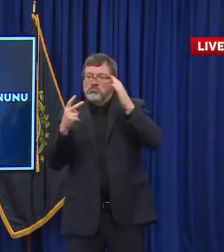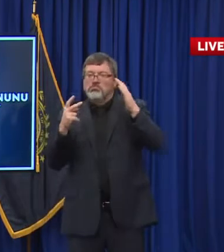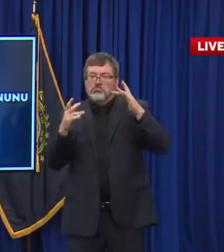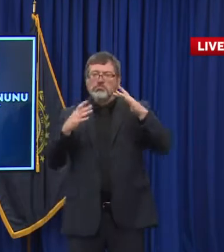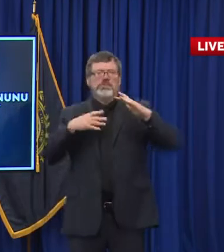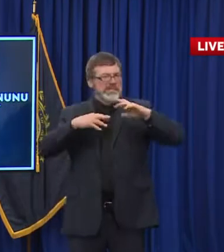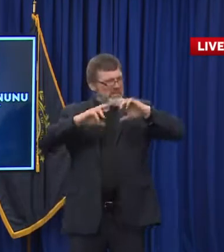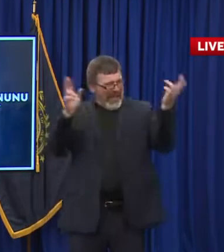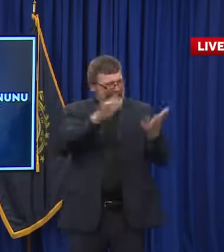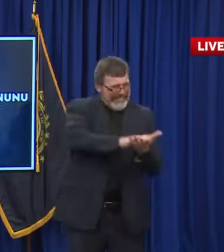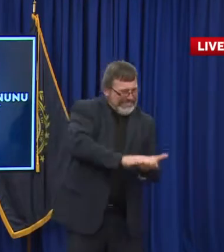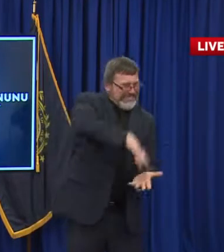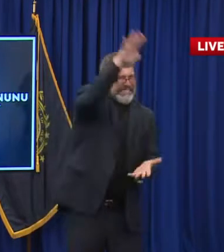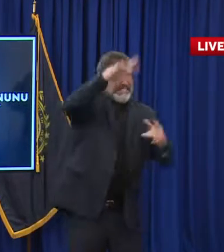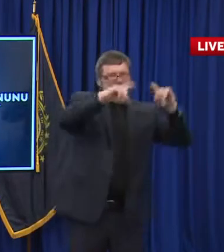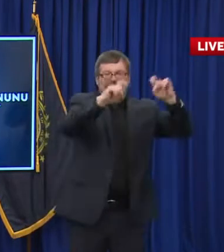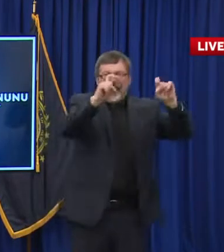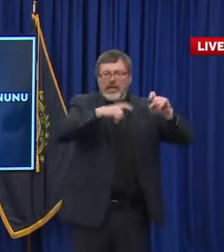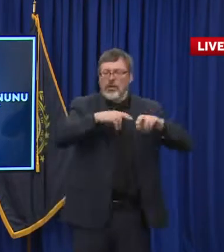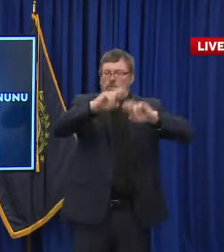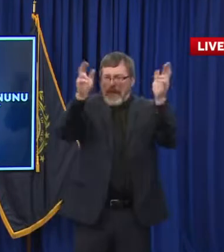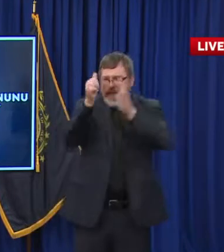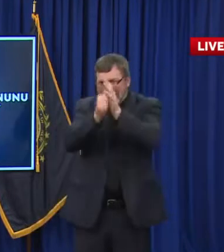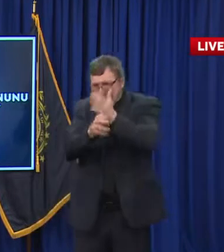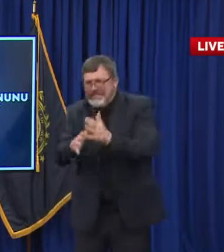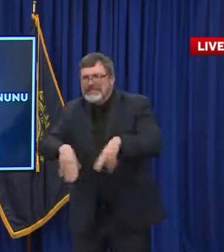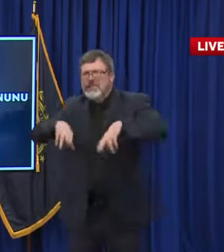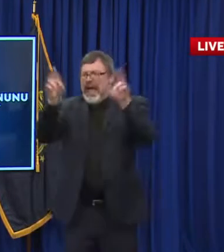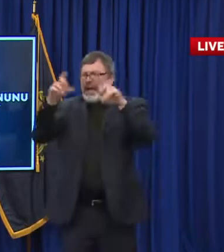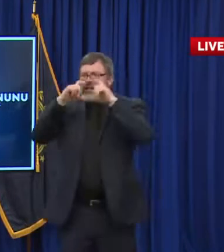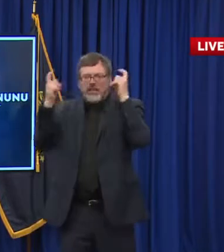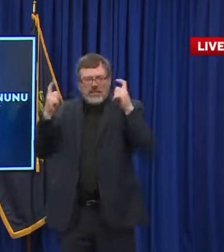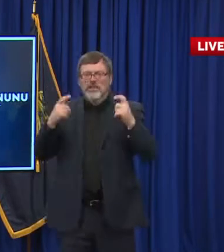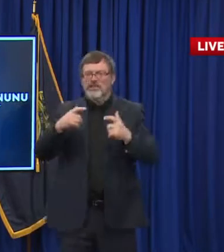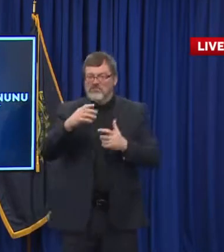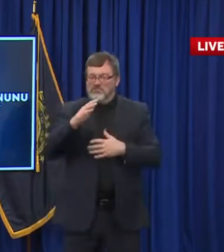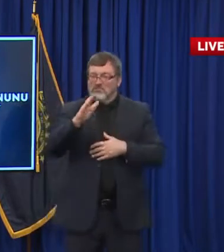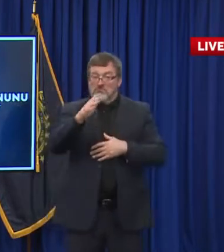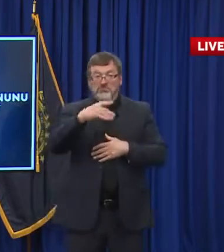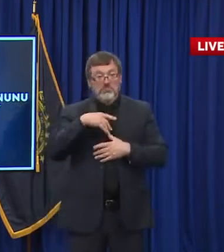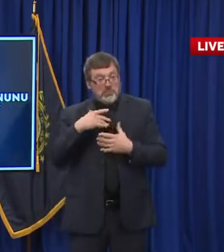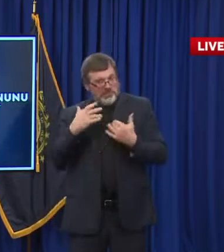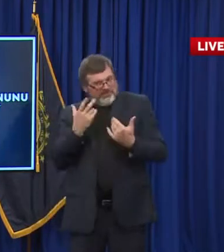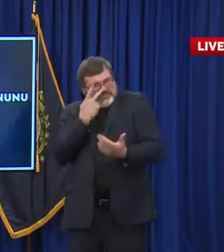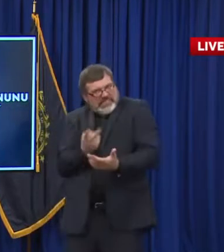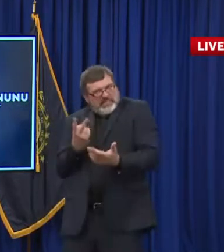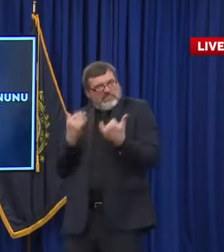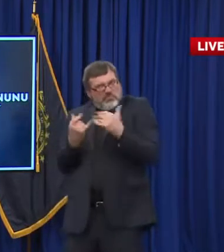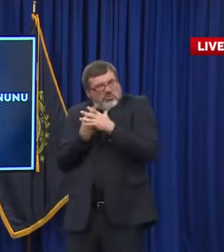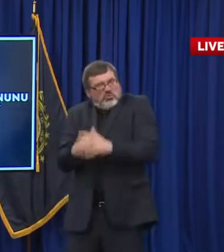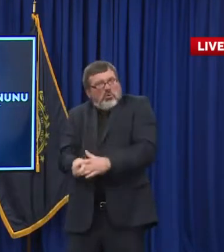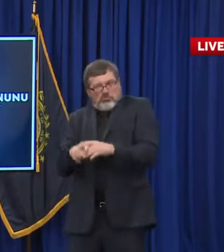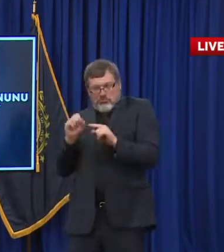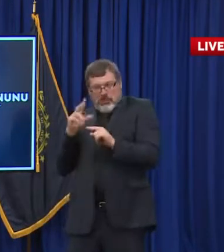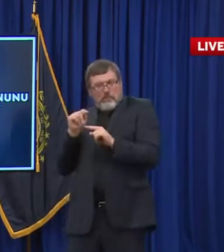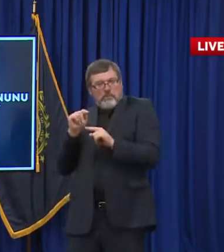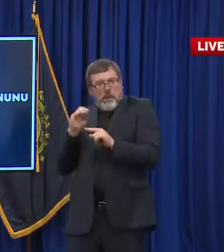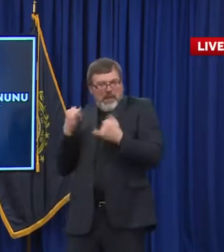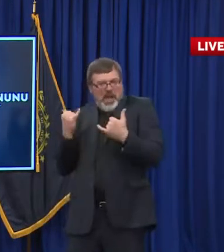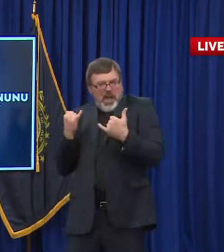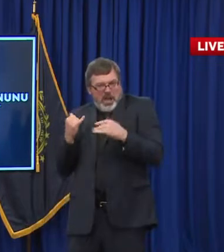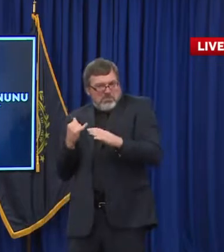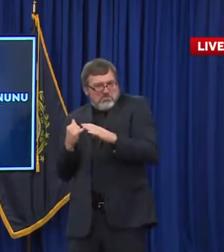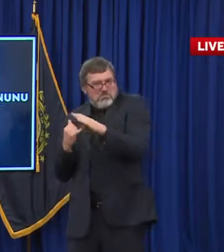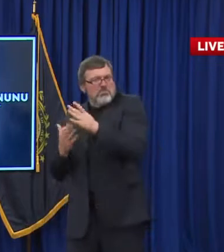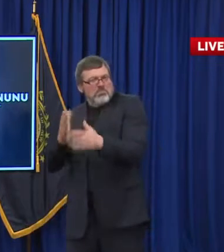are ready. But make no mistake about it, numbers will go up. It's going to be concerning. And we all should be concerned.